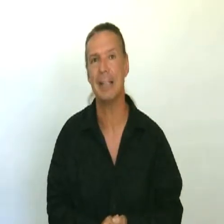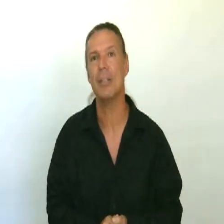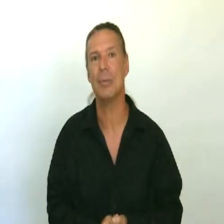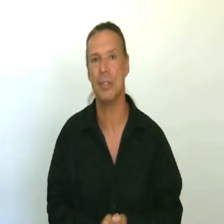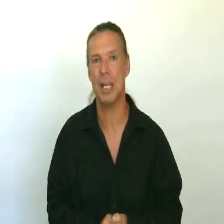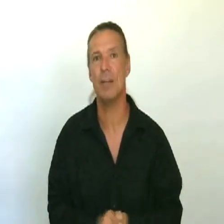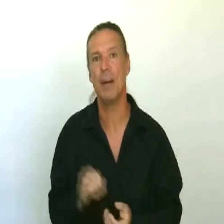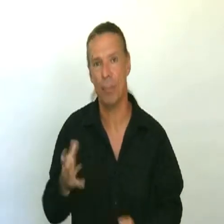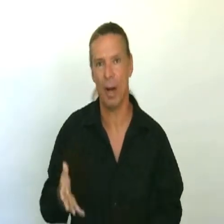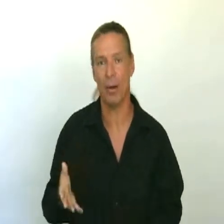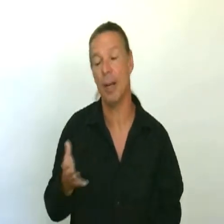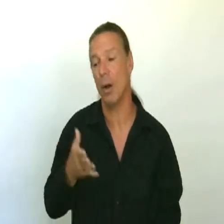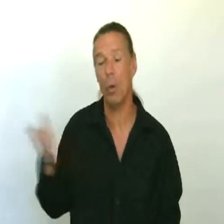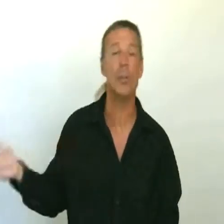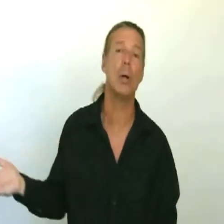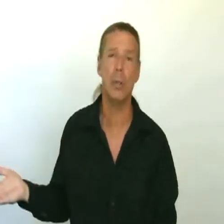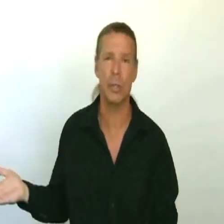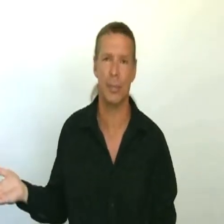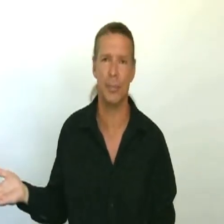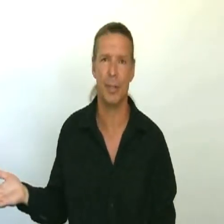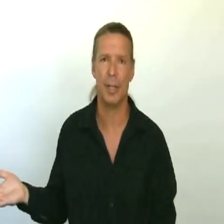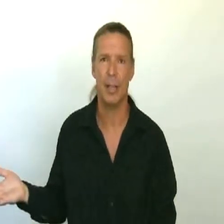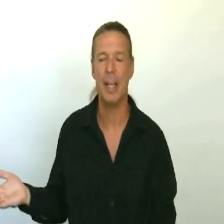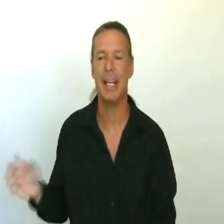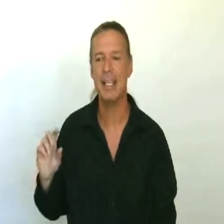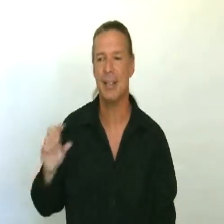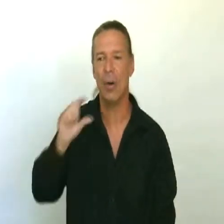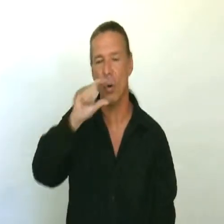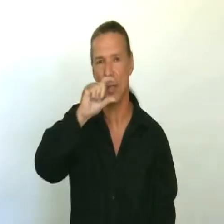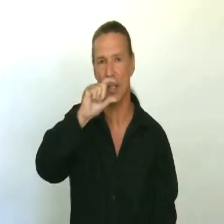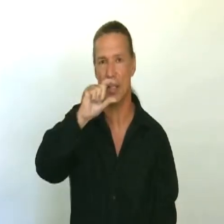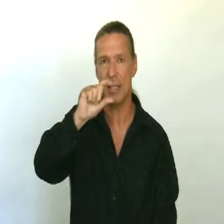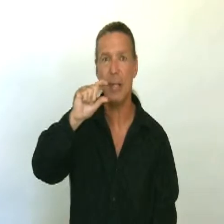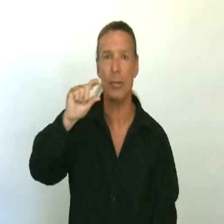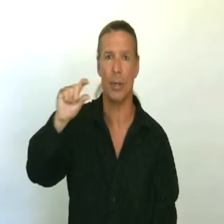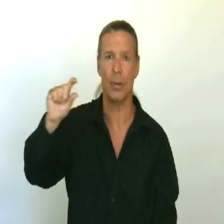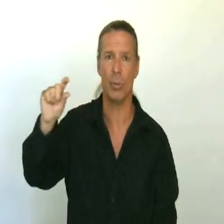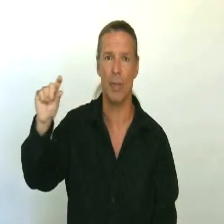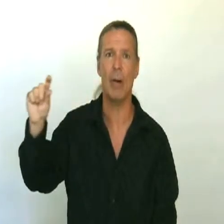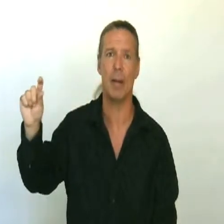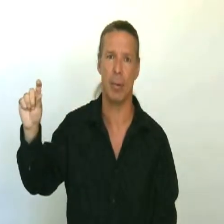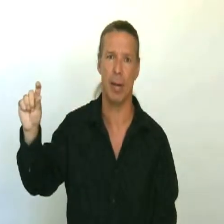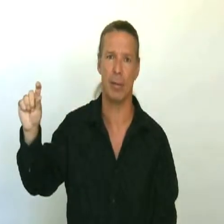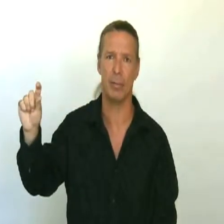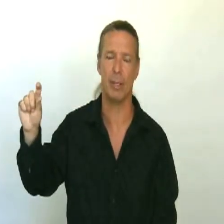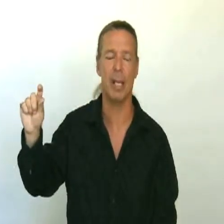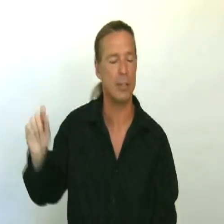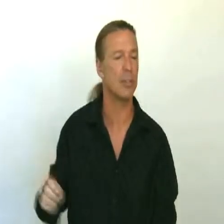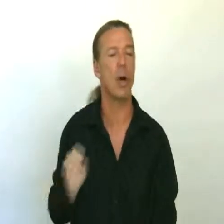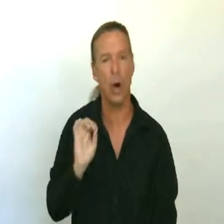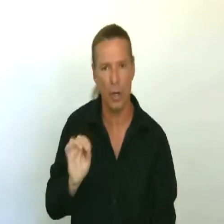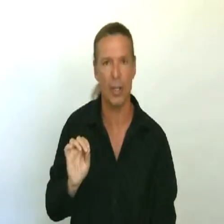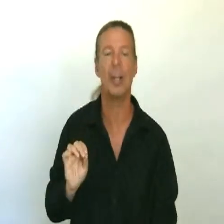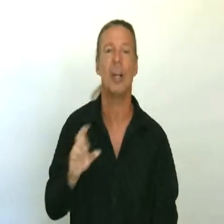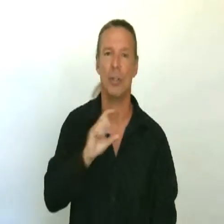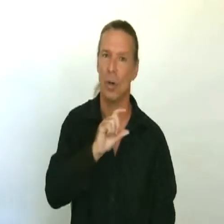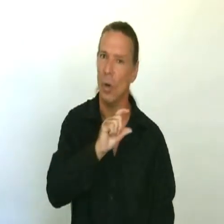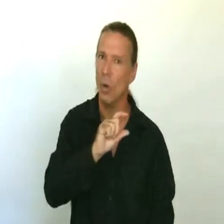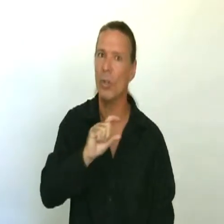into a state of vibrato and hold a whole tone than it is to hold a single note without vibrato, okay? So it's harder to hold a